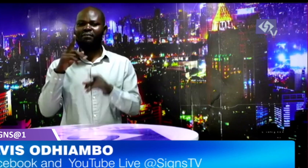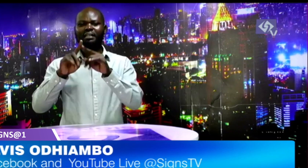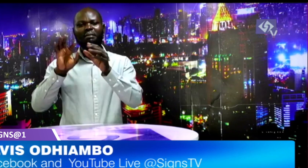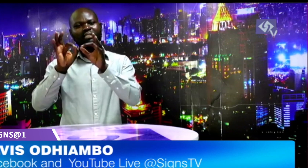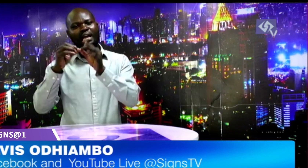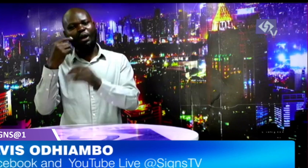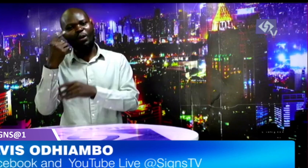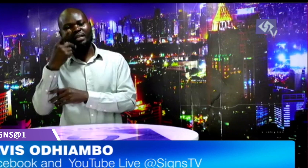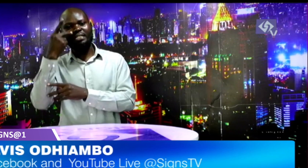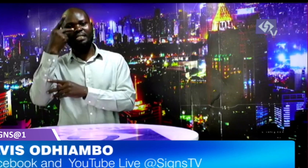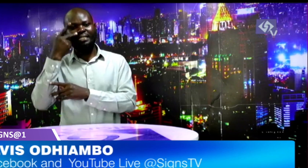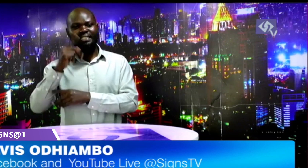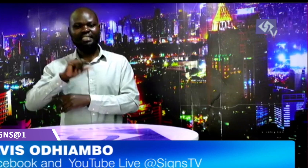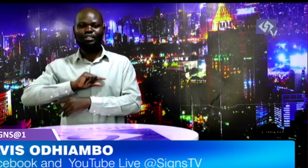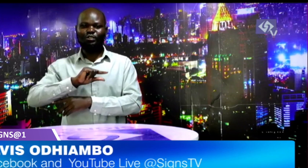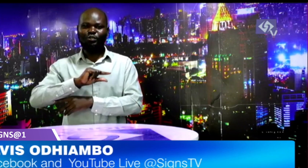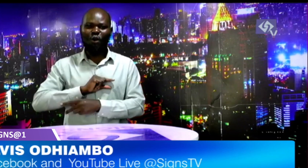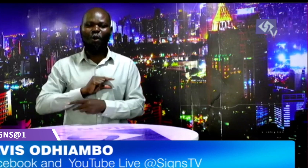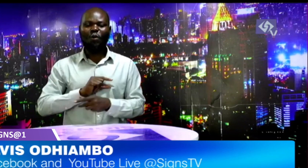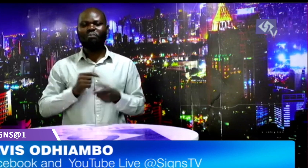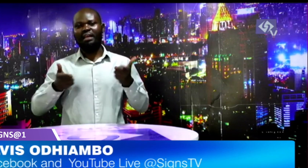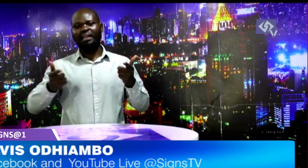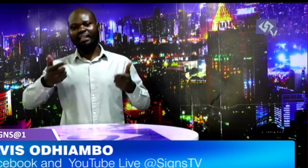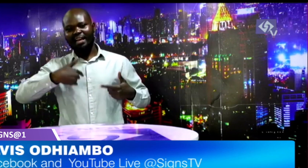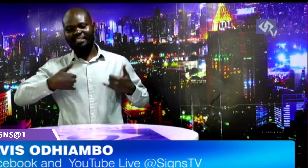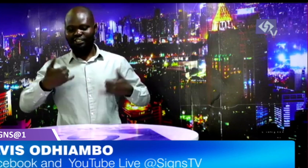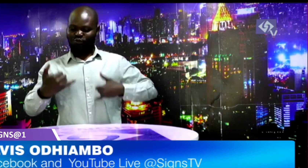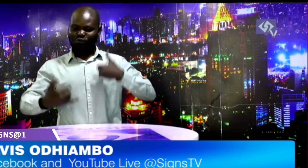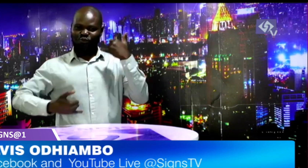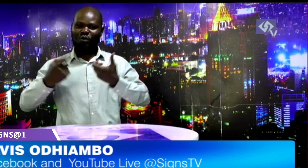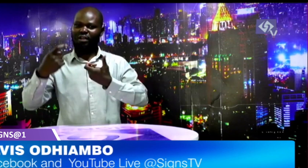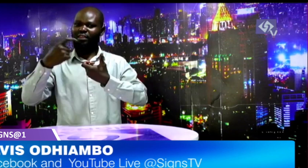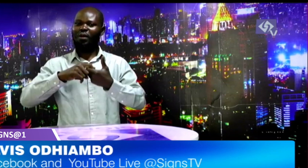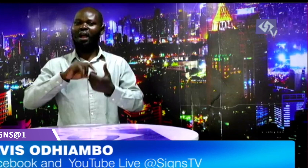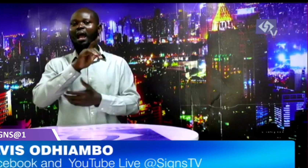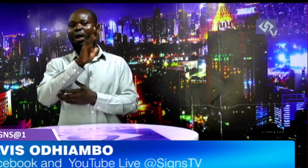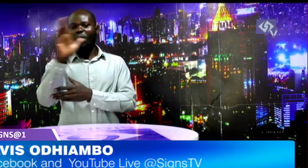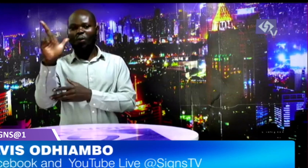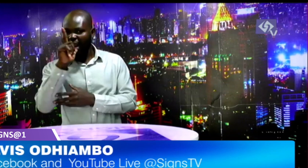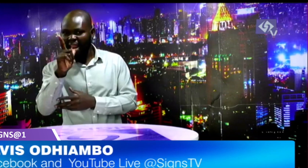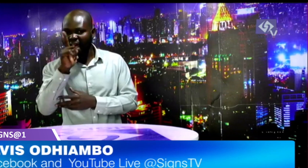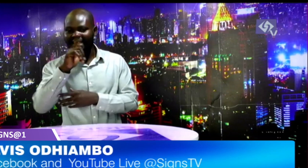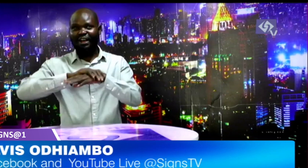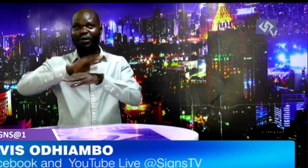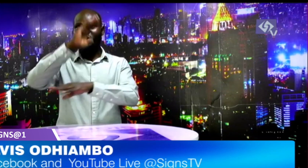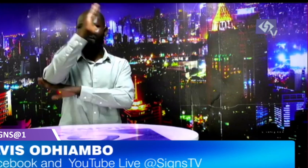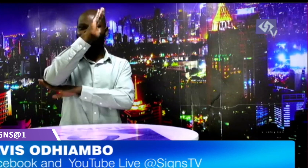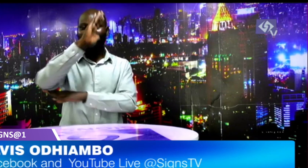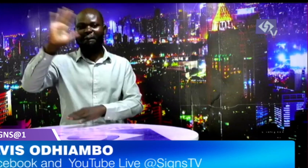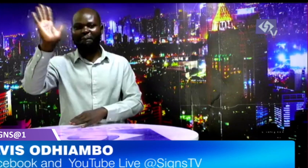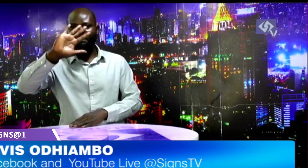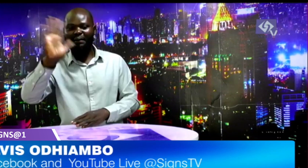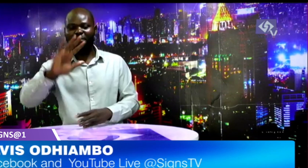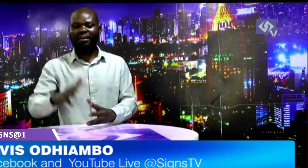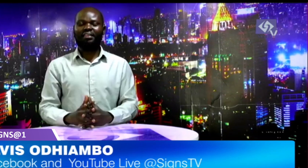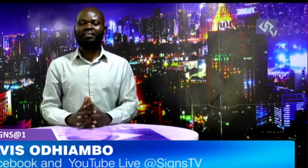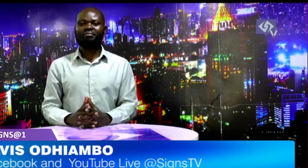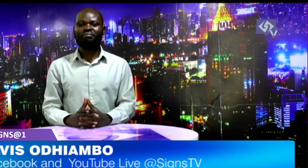youtube channel i've been your host elvis the amber and the same language interpreter has been a second day i'm gideon minor enjoy your lunch and good afternoon